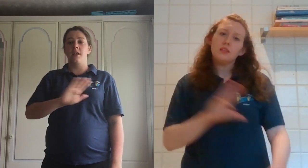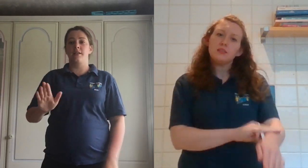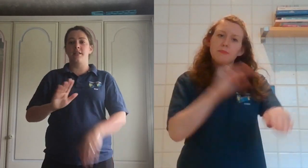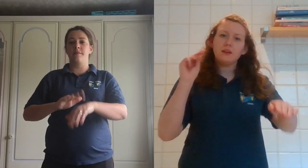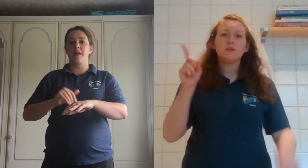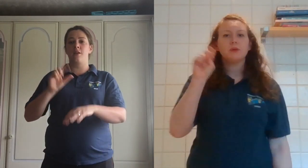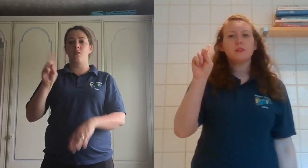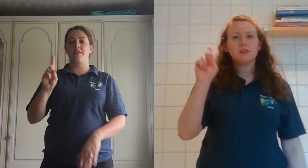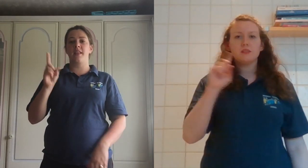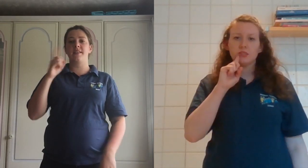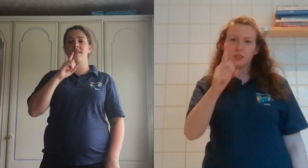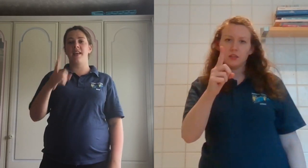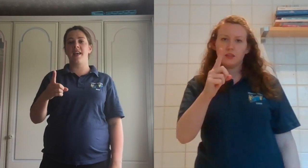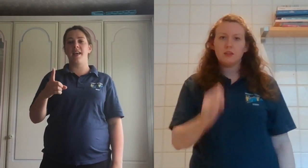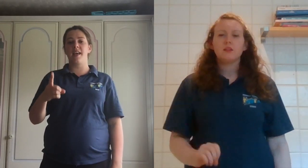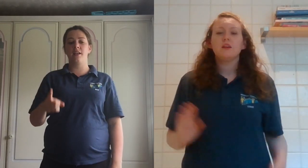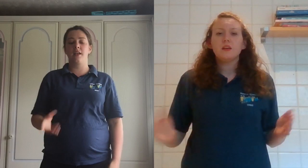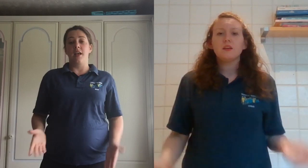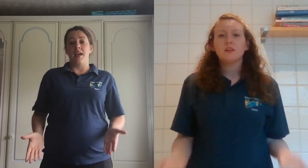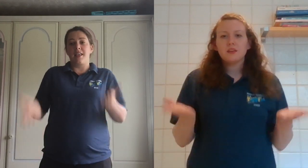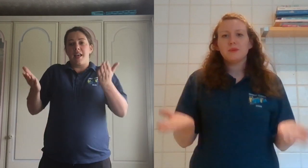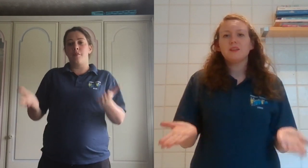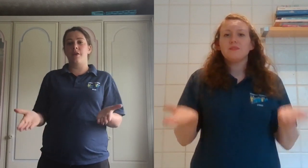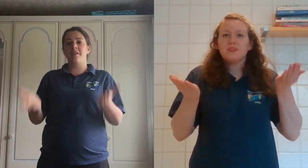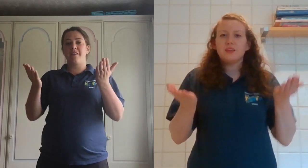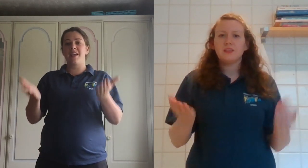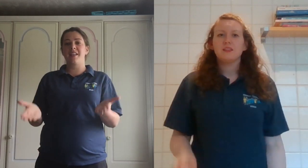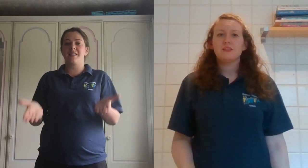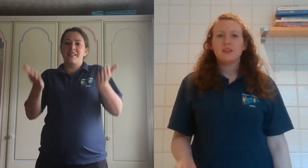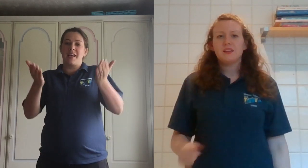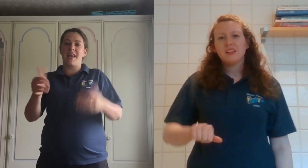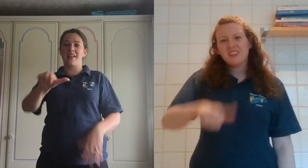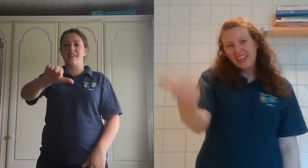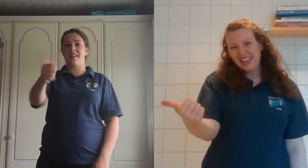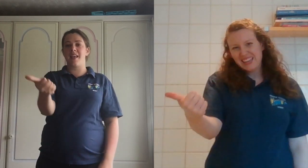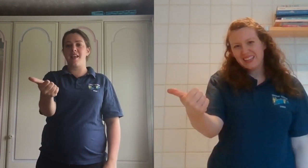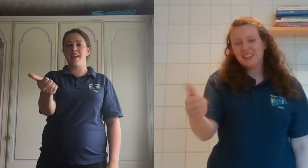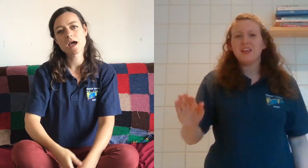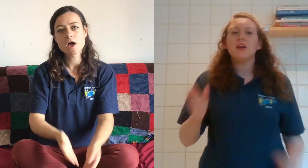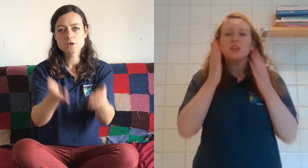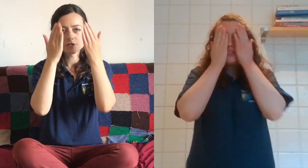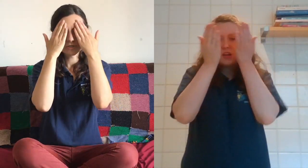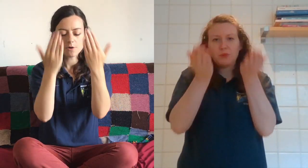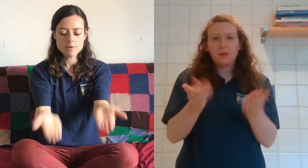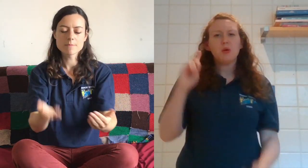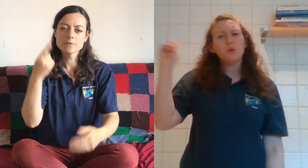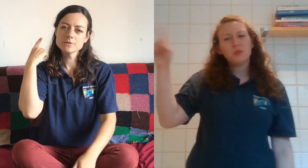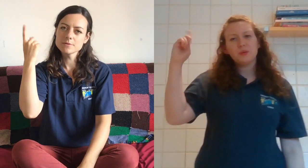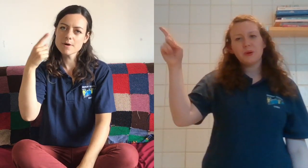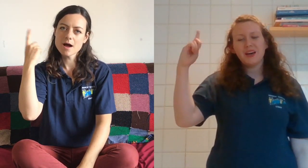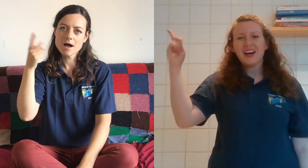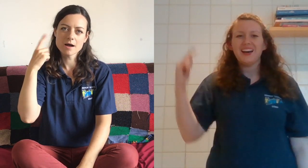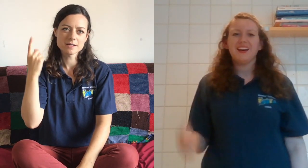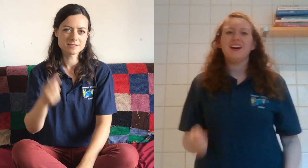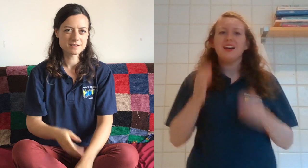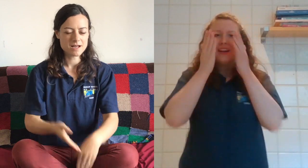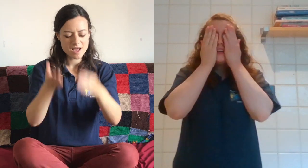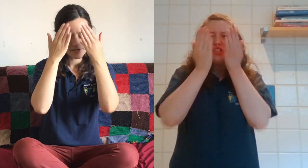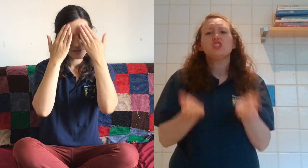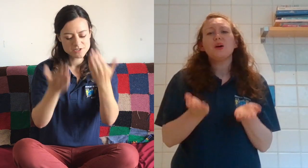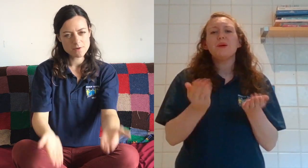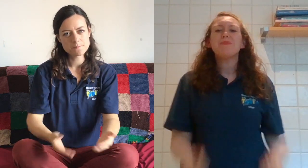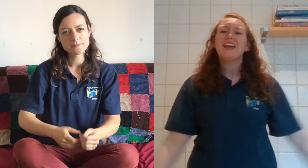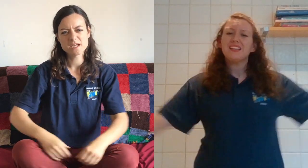Doesn't matter what they said Get up on your feet instead and then Show them who you are